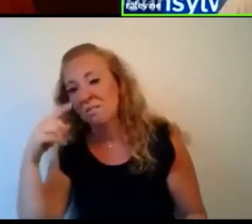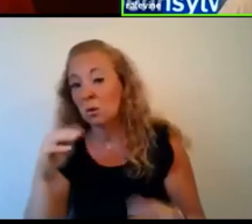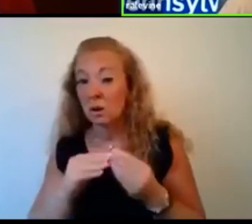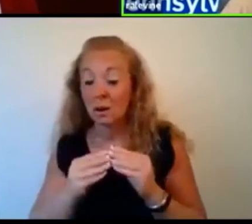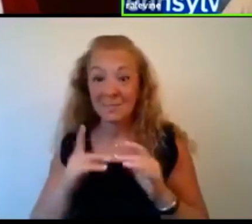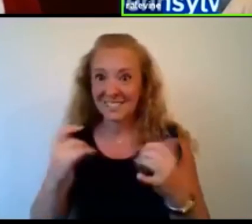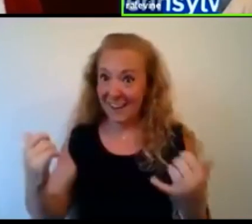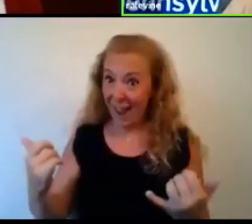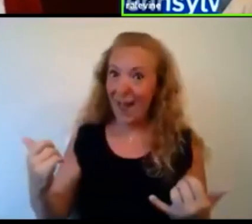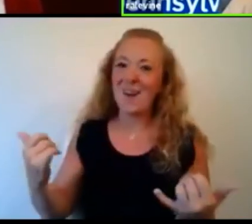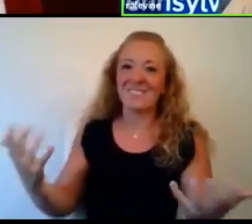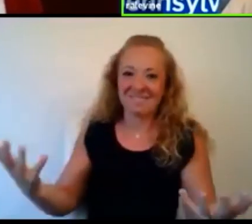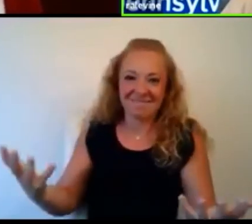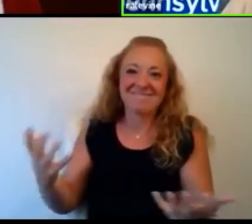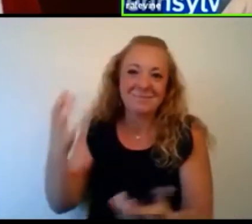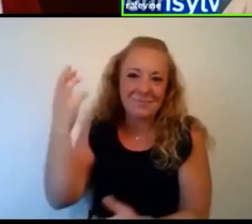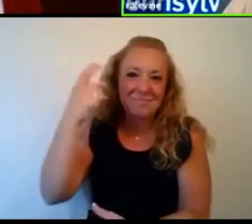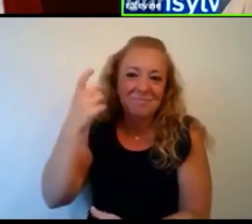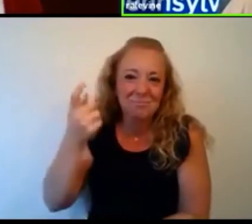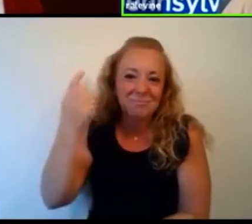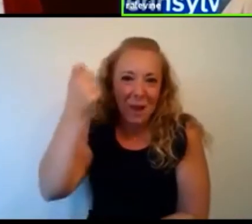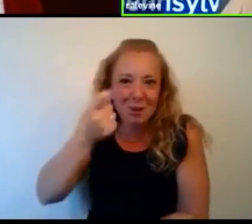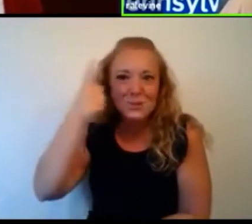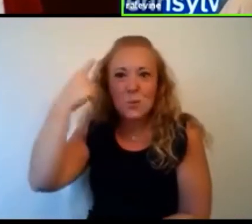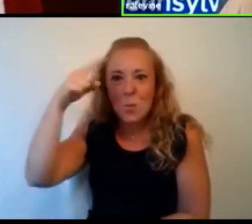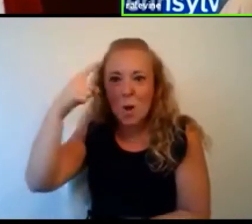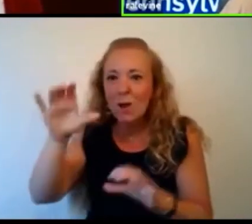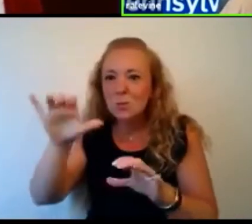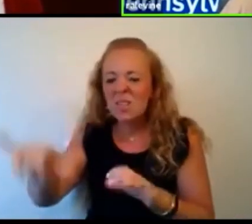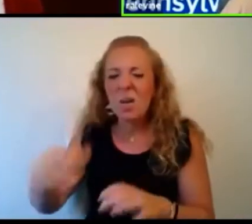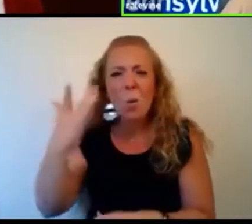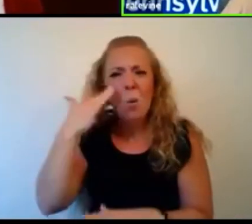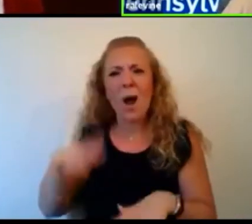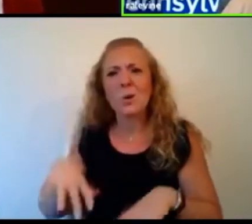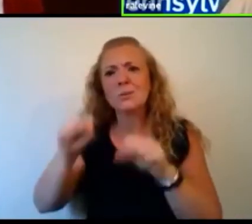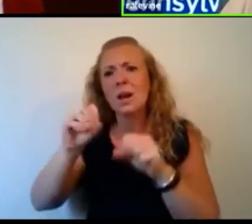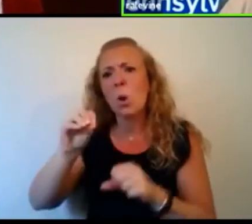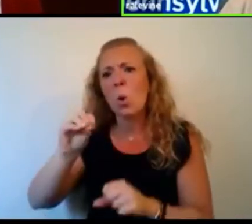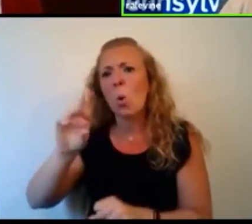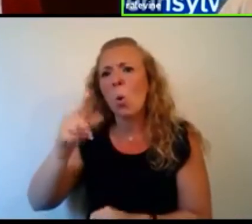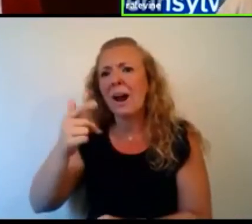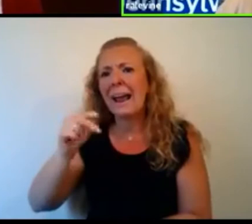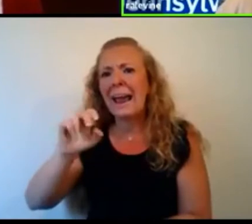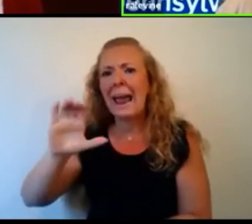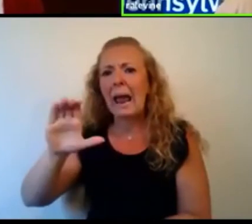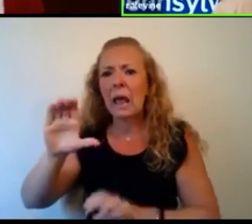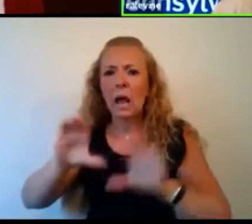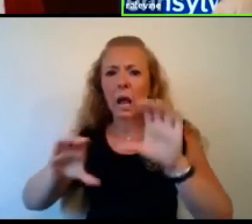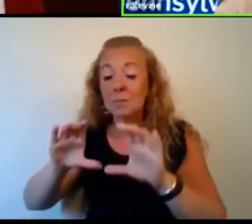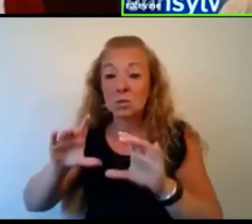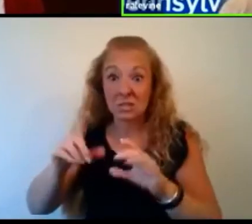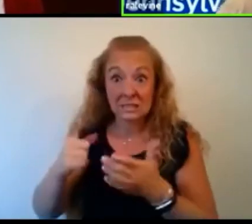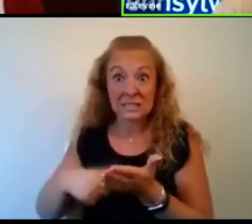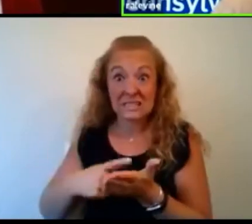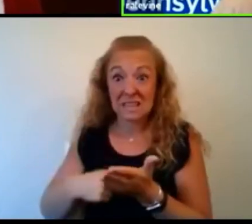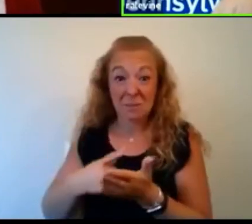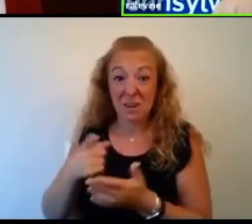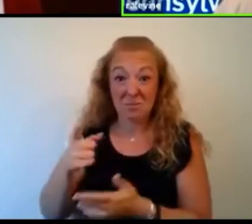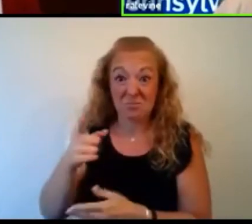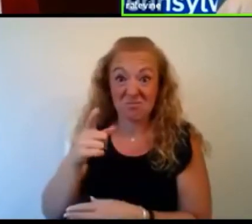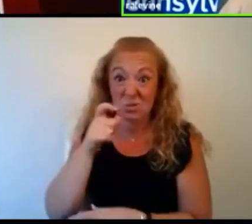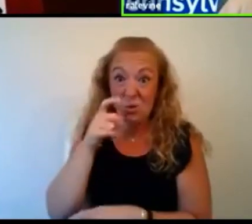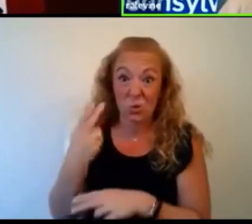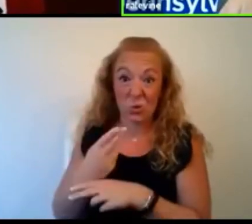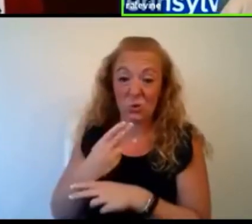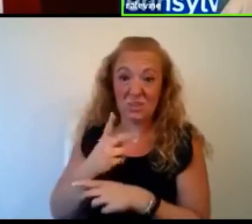are reasons why you do this. There are reasons why you take organic chemistry, even though, you know, and then sometimes you use organic chemistry. So it's so